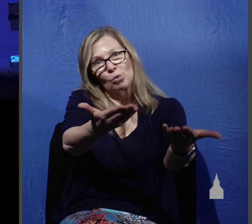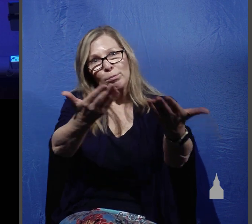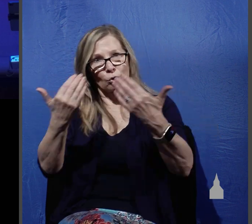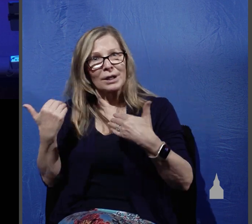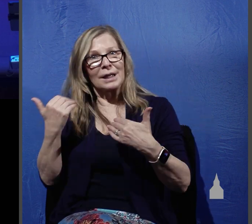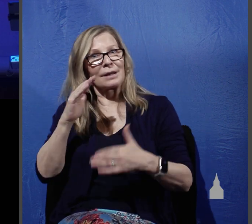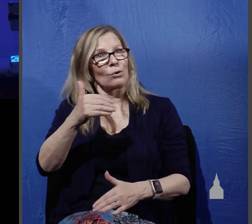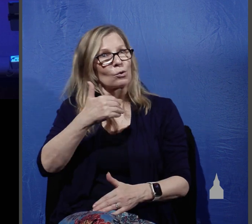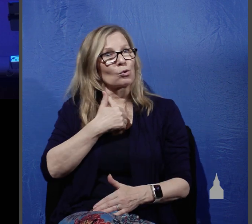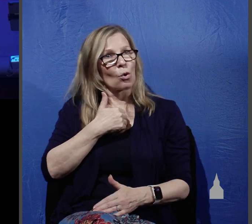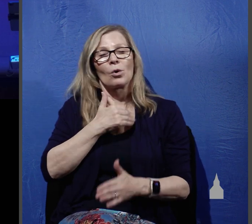his kingdom pray to him